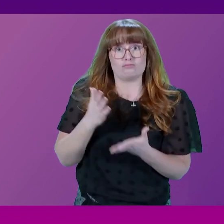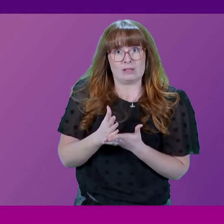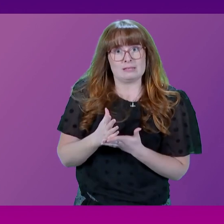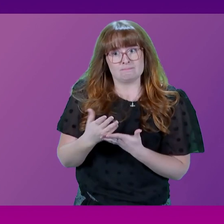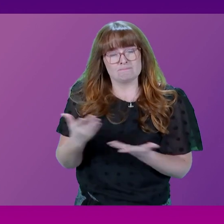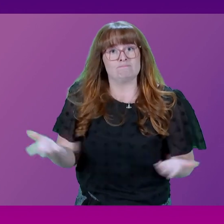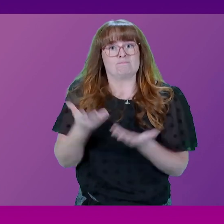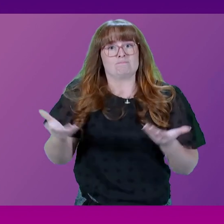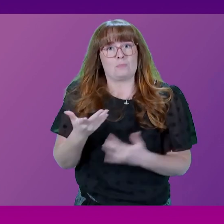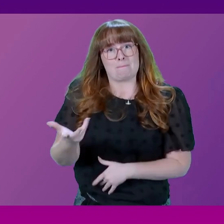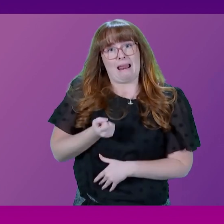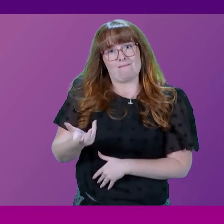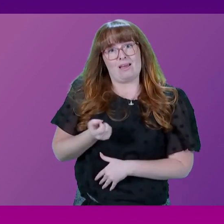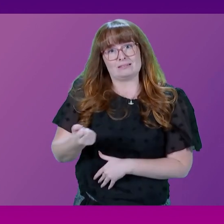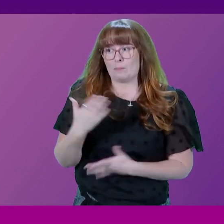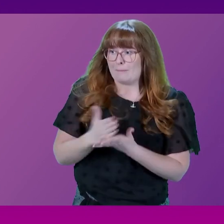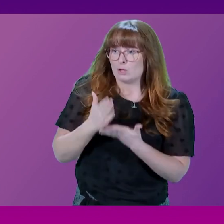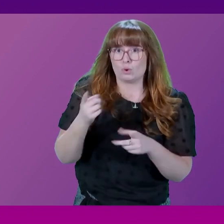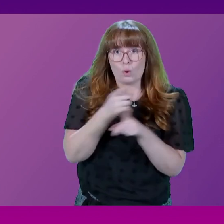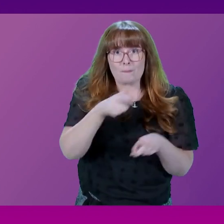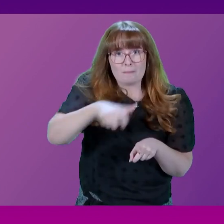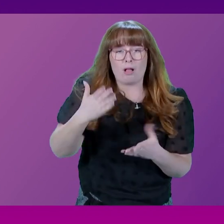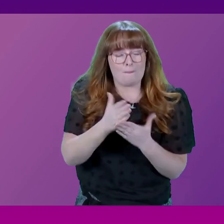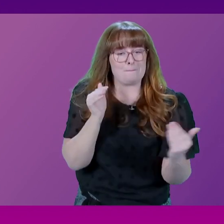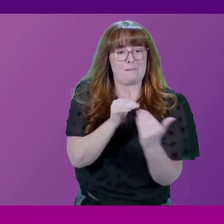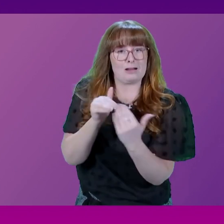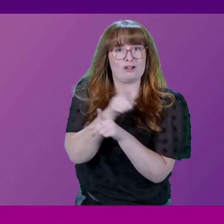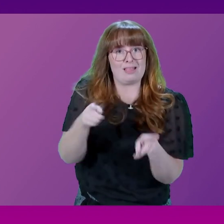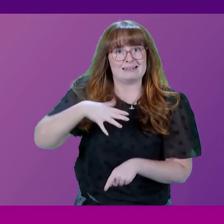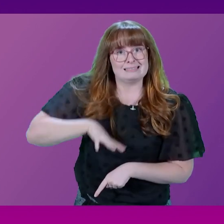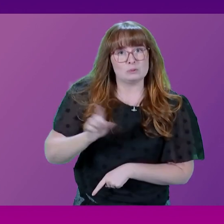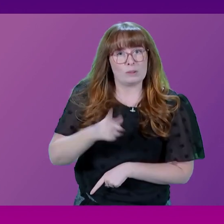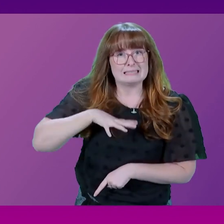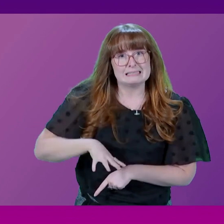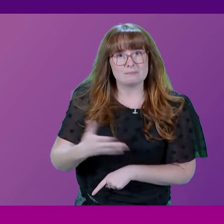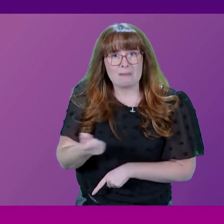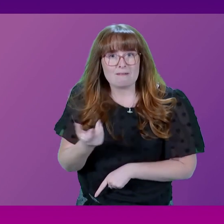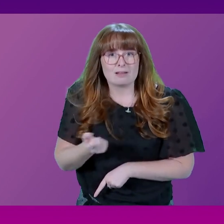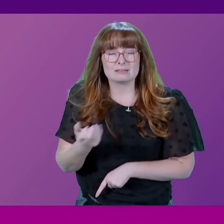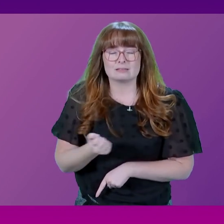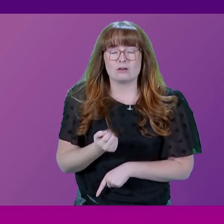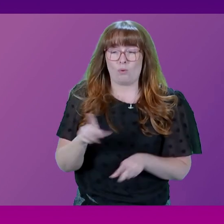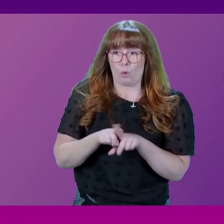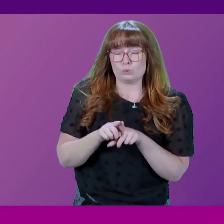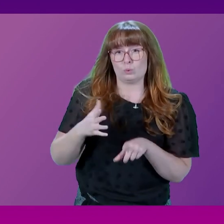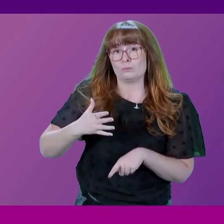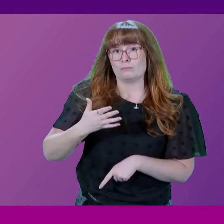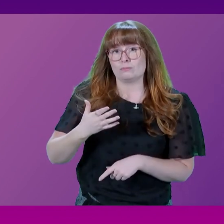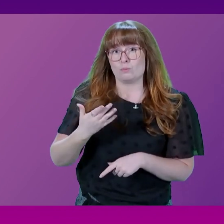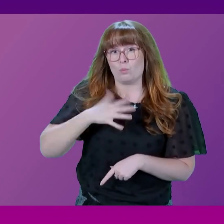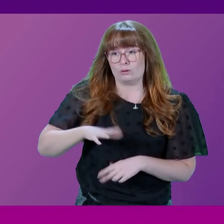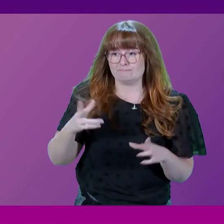take-up to make sure as many people as possible get what they are entitled to while mitigating of course the austerity impact